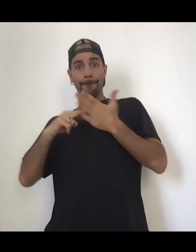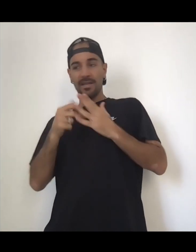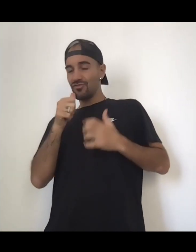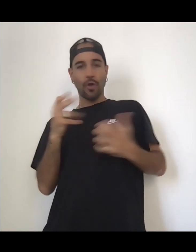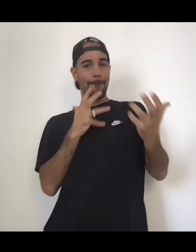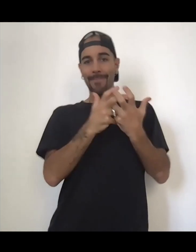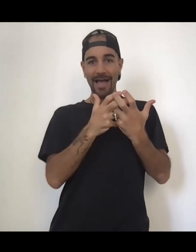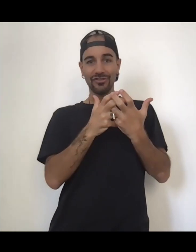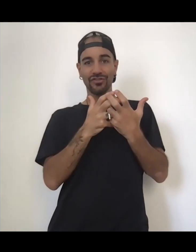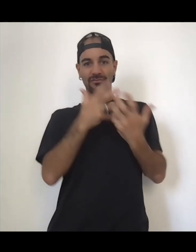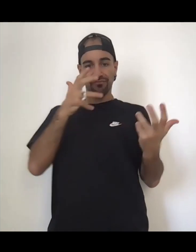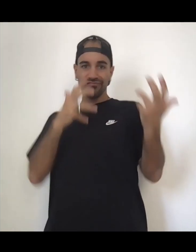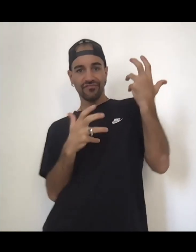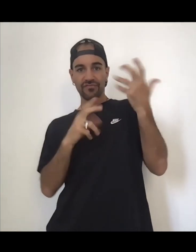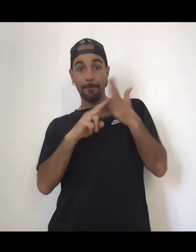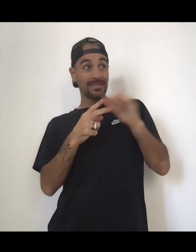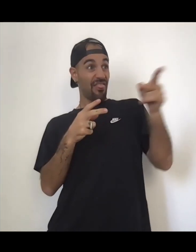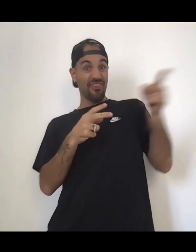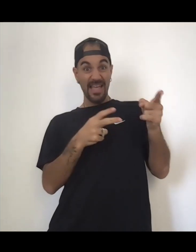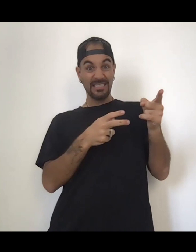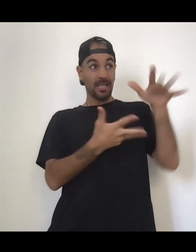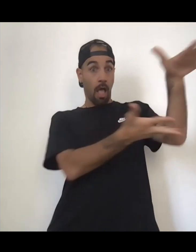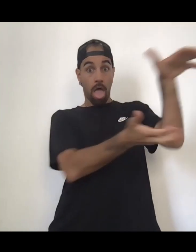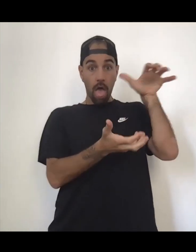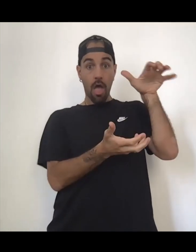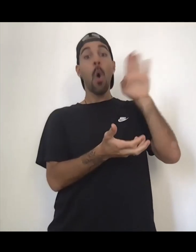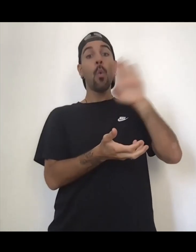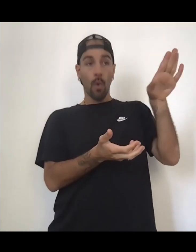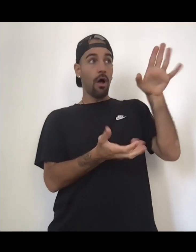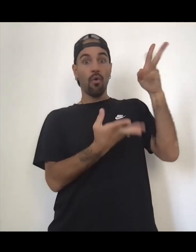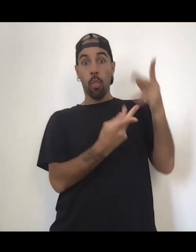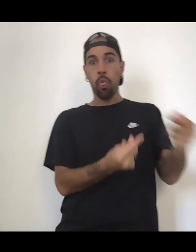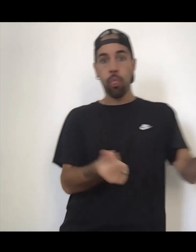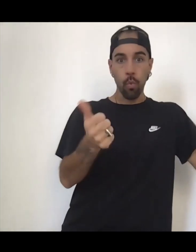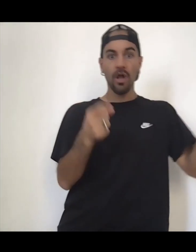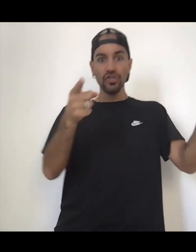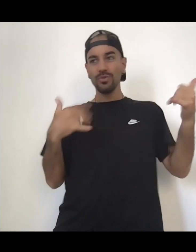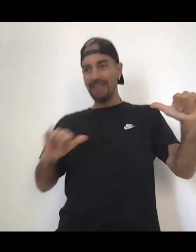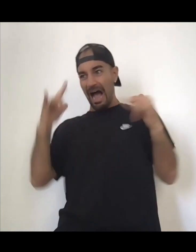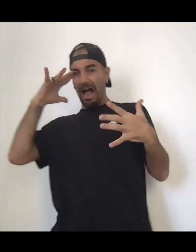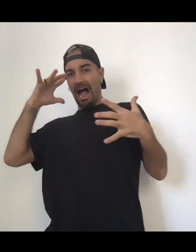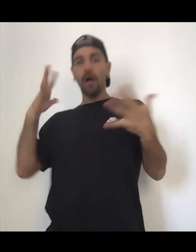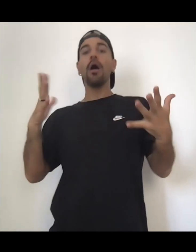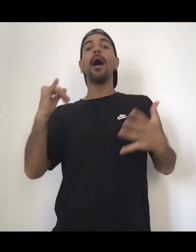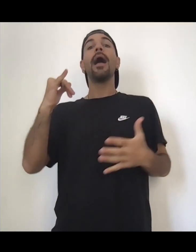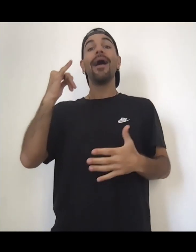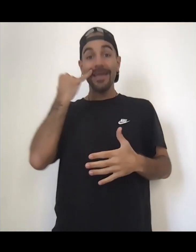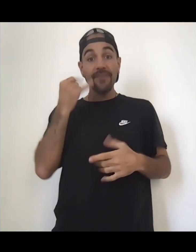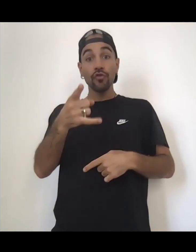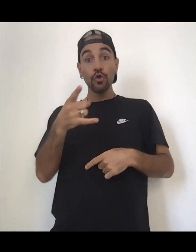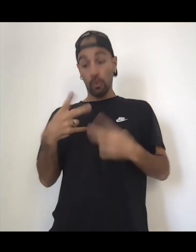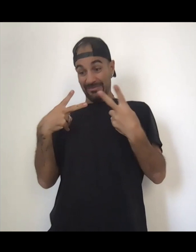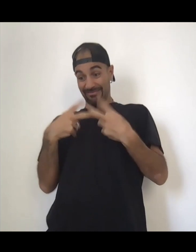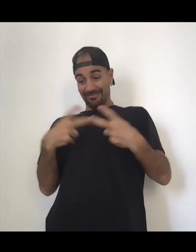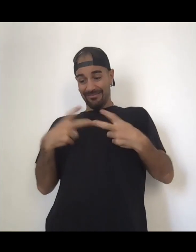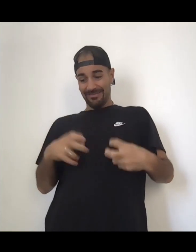is not even protective that energy is desperate which attracts more situations to be desperate and it's like if you really want to fall in